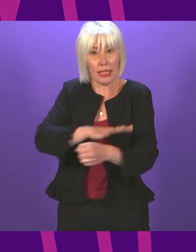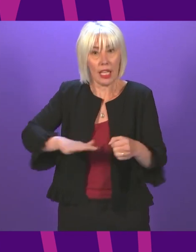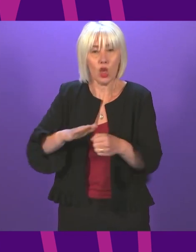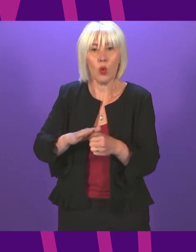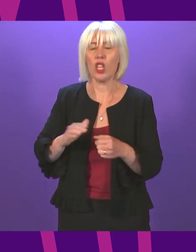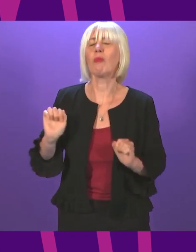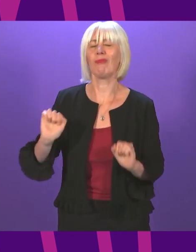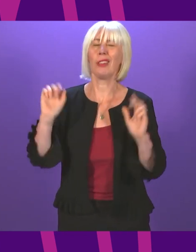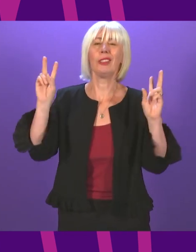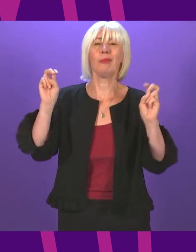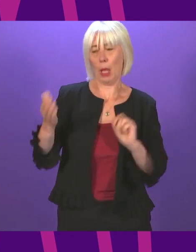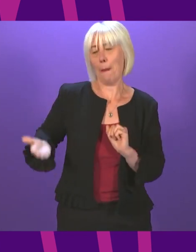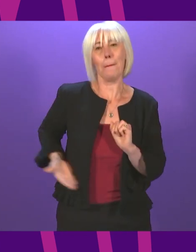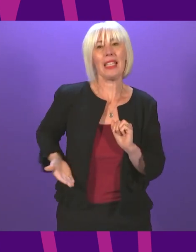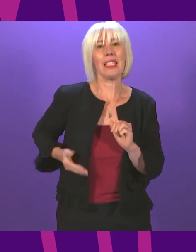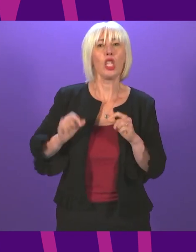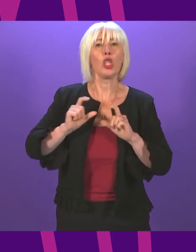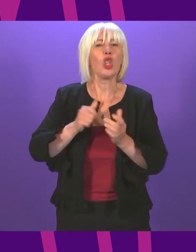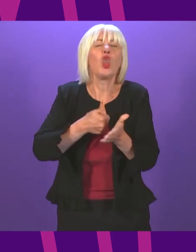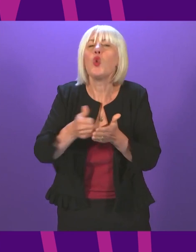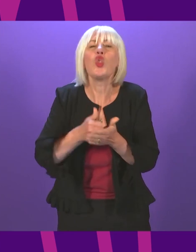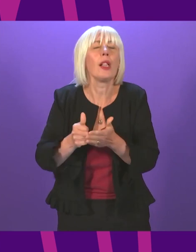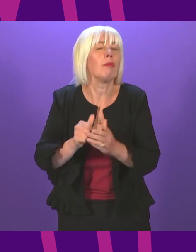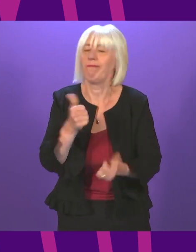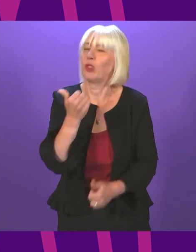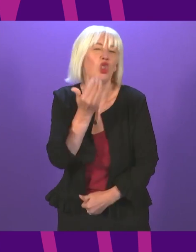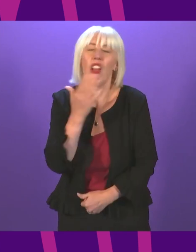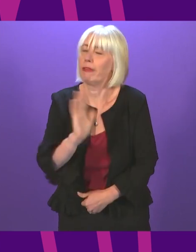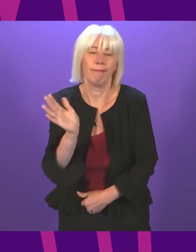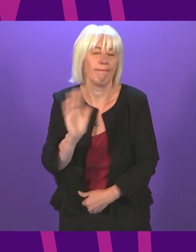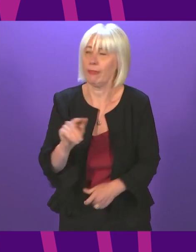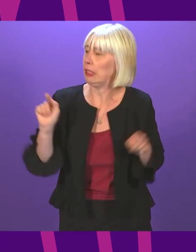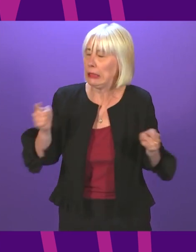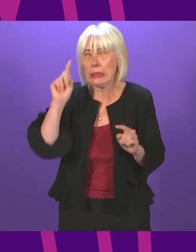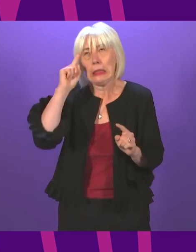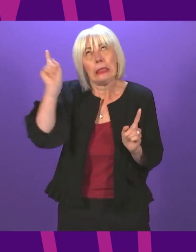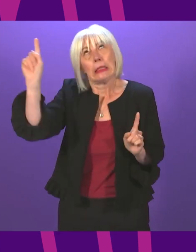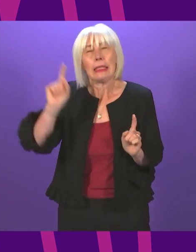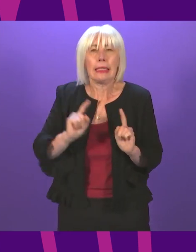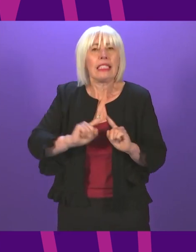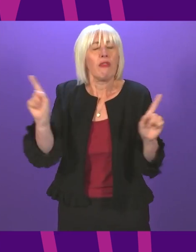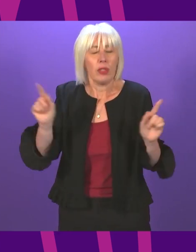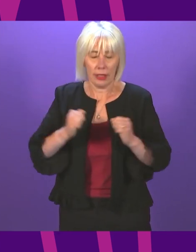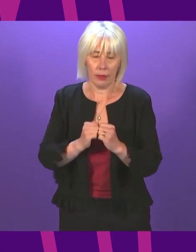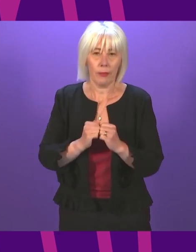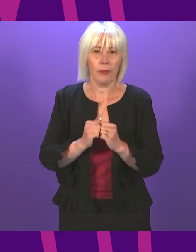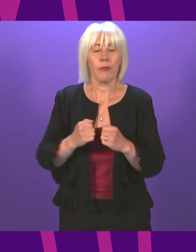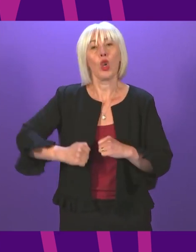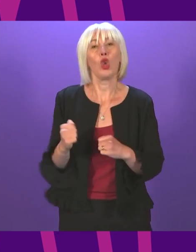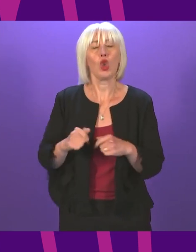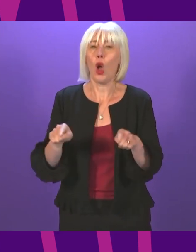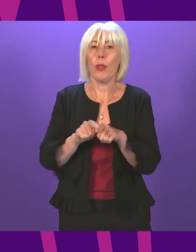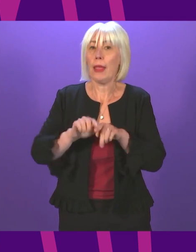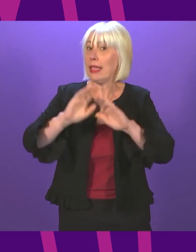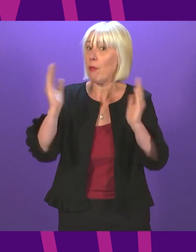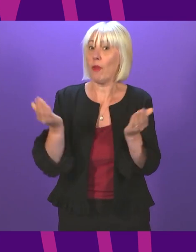business-as-usual approach simply not good enough. Scotland, like most of the rest of the world, faces significant challenges